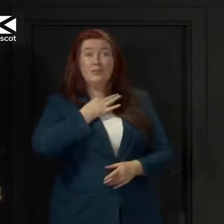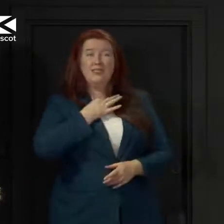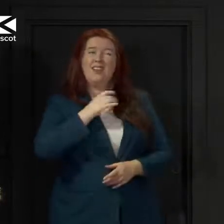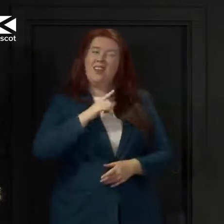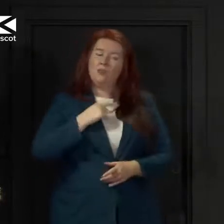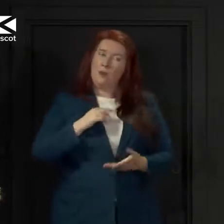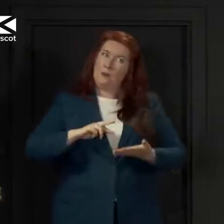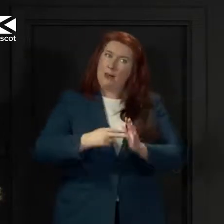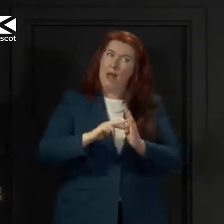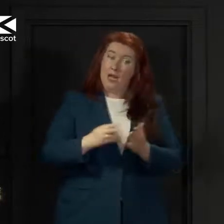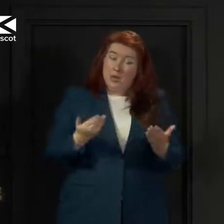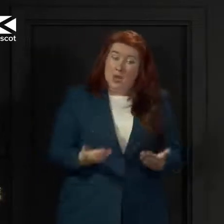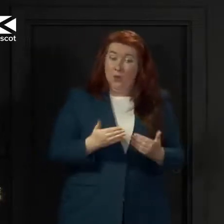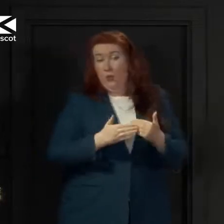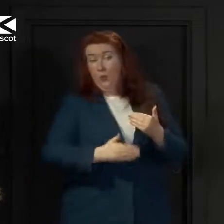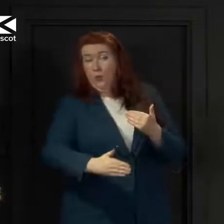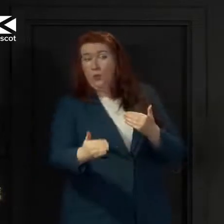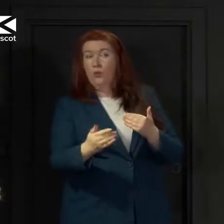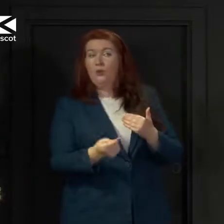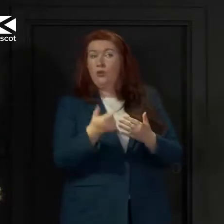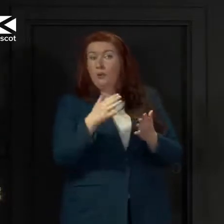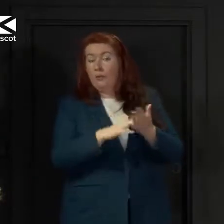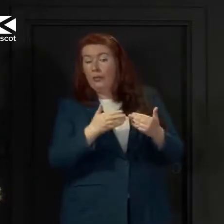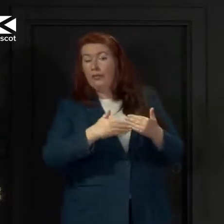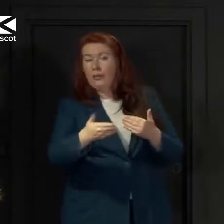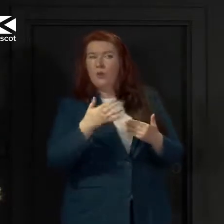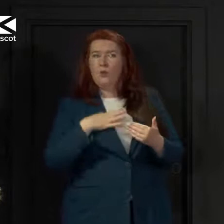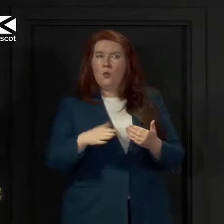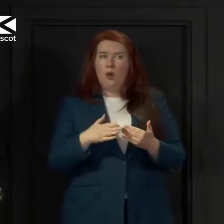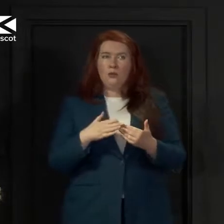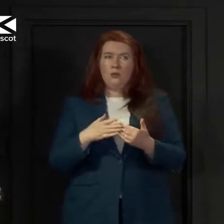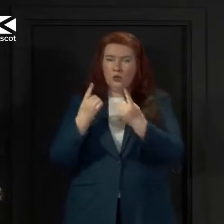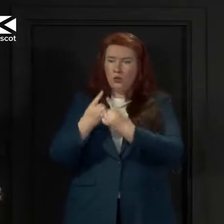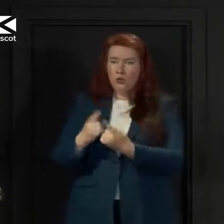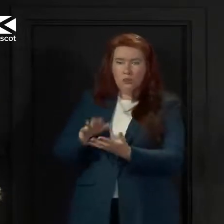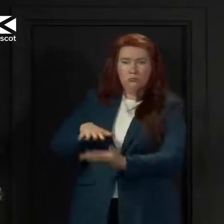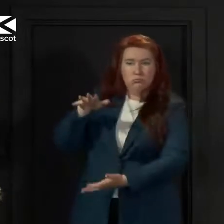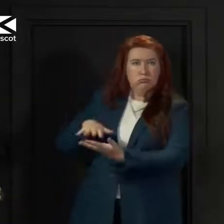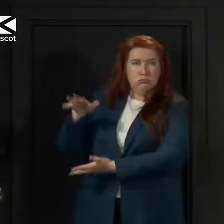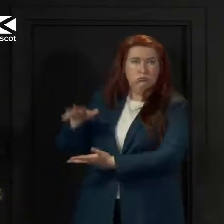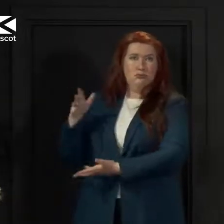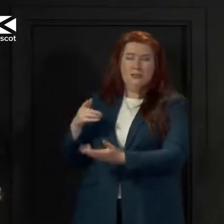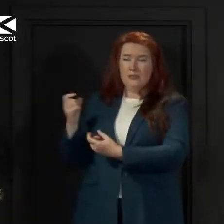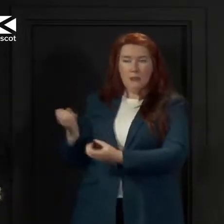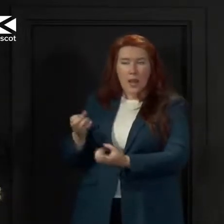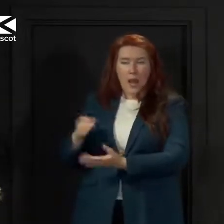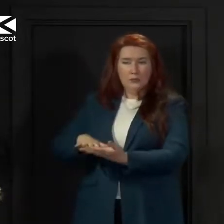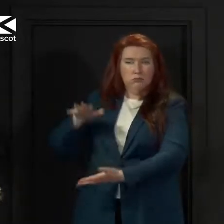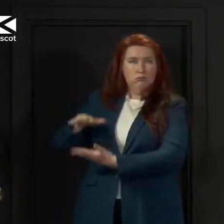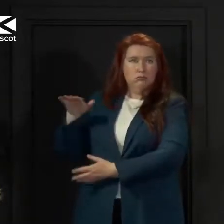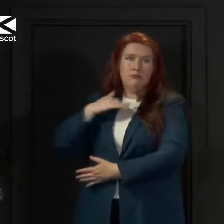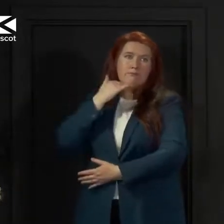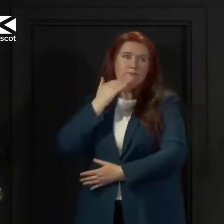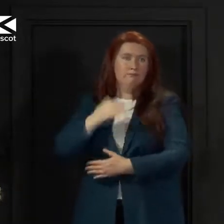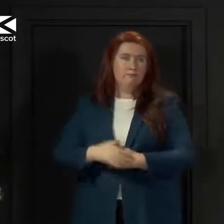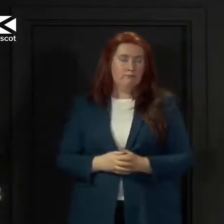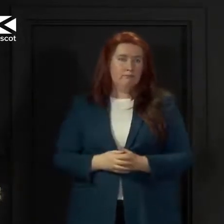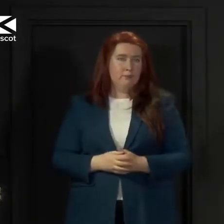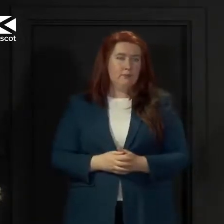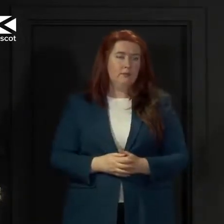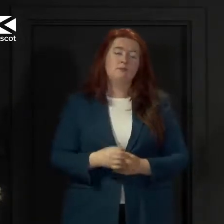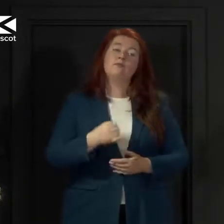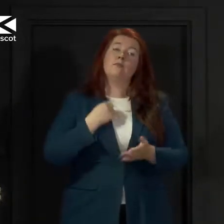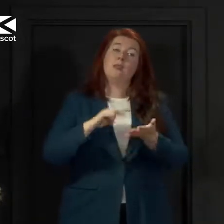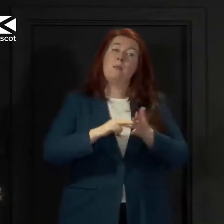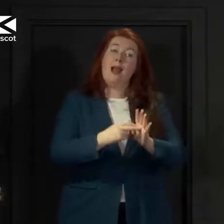account and use the next few months to restock and replenish supplies. The plan sets out an